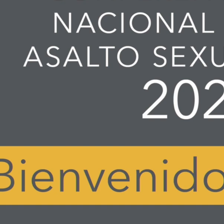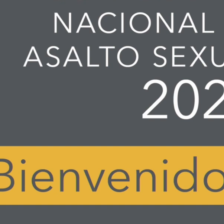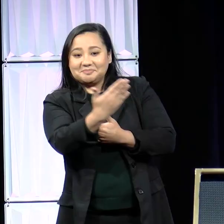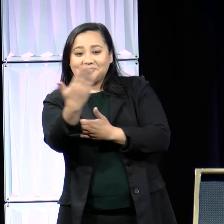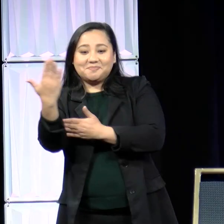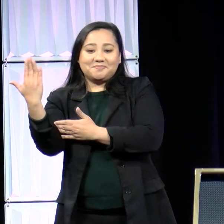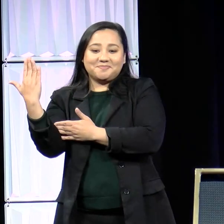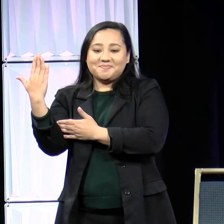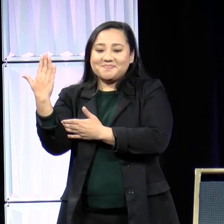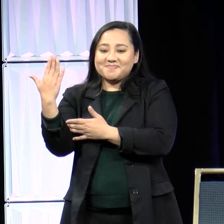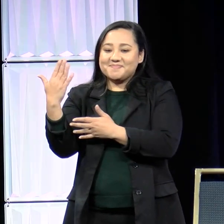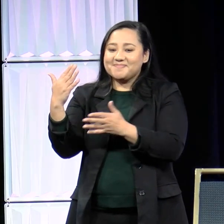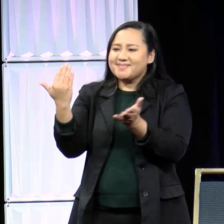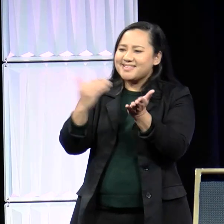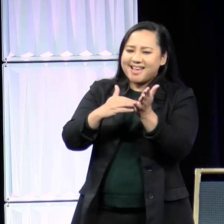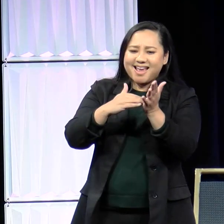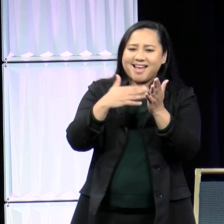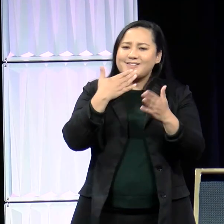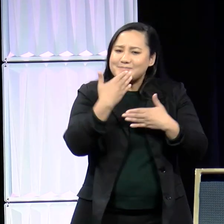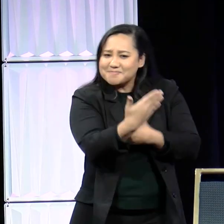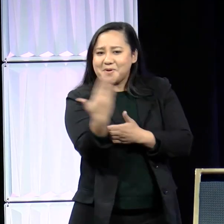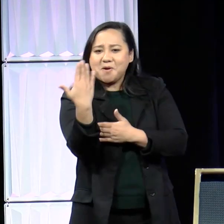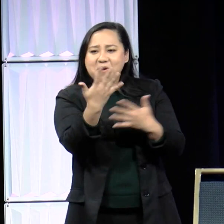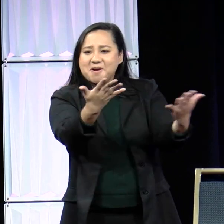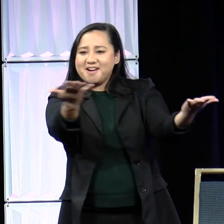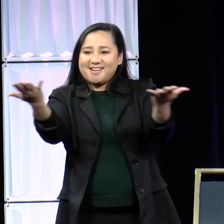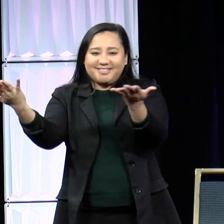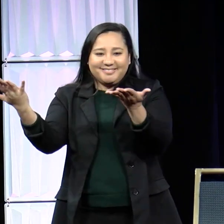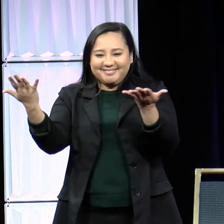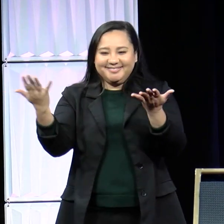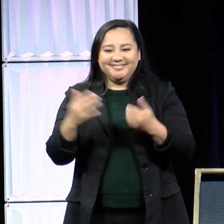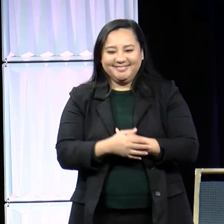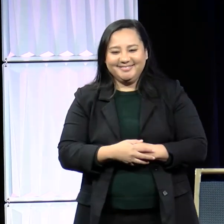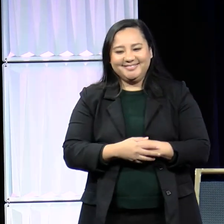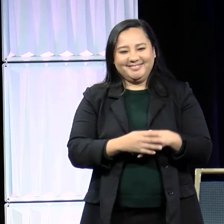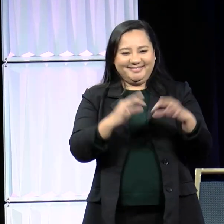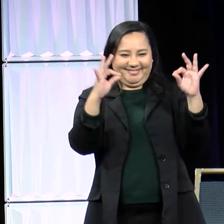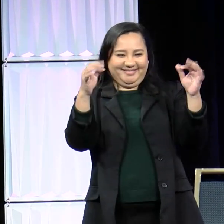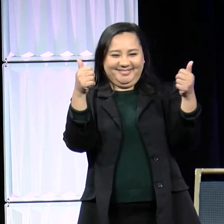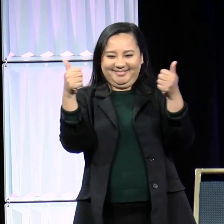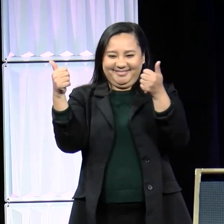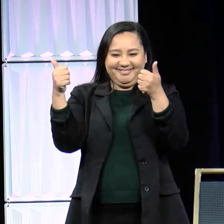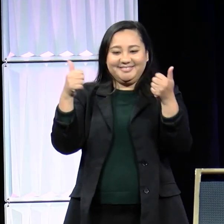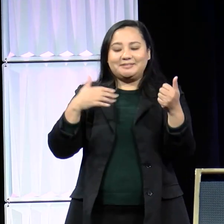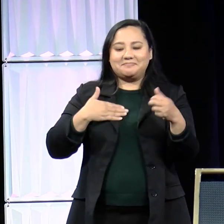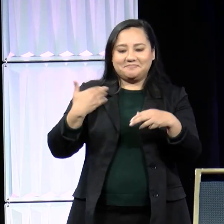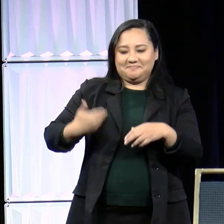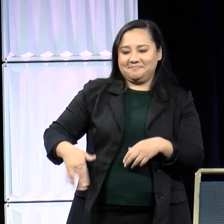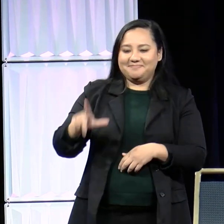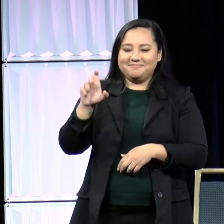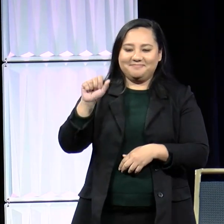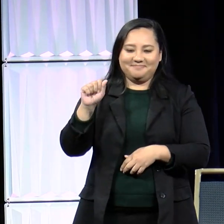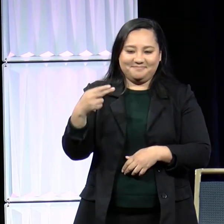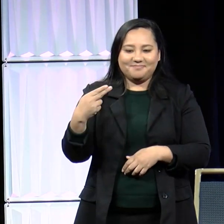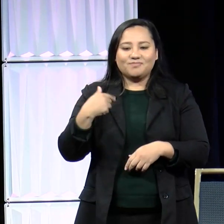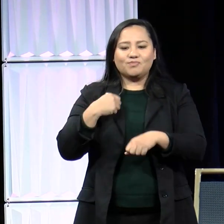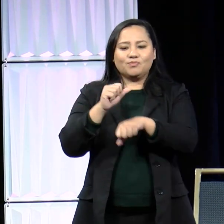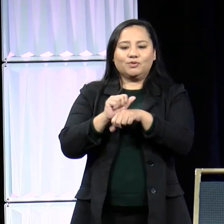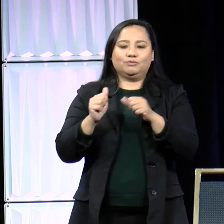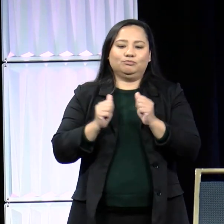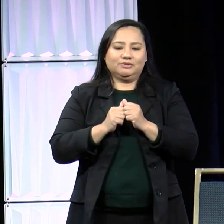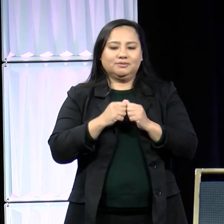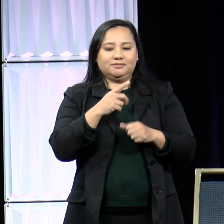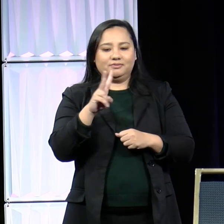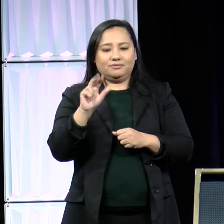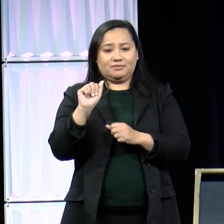Good morning. Good morning. Okay, right on. Thank you so much. My name is Lea Aldridge and I'm with Valor, and I have the